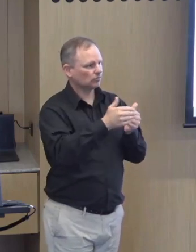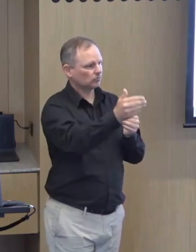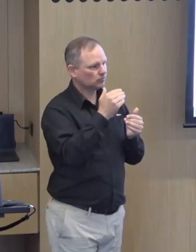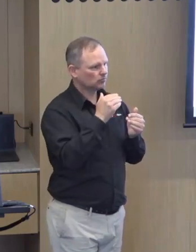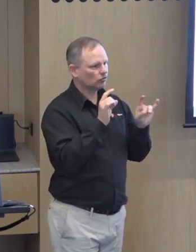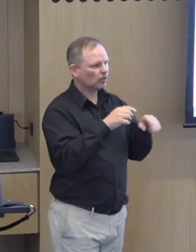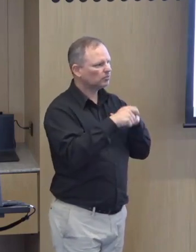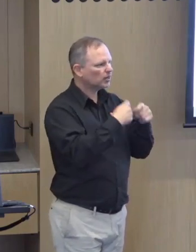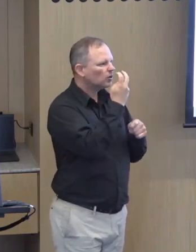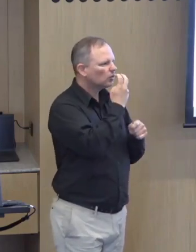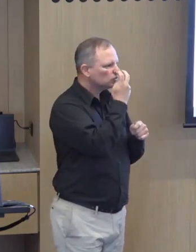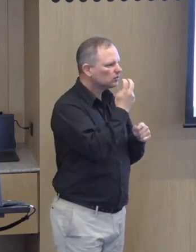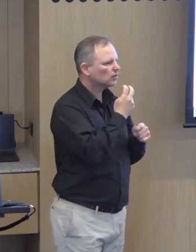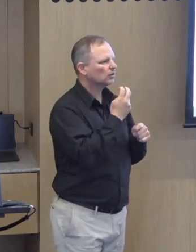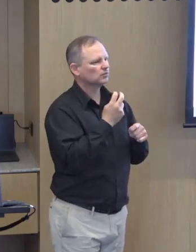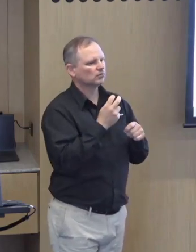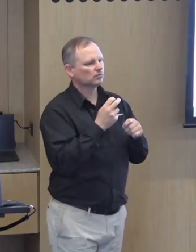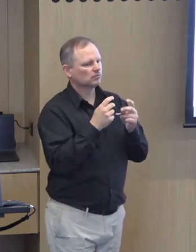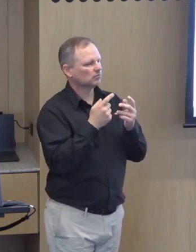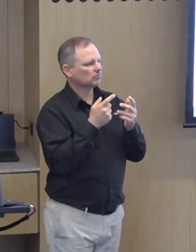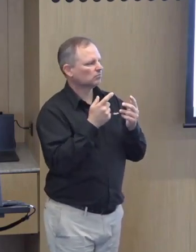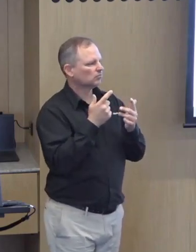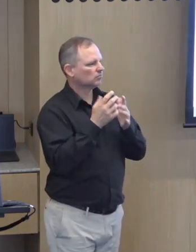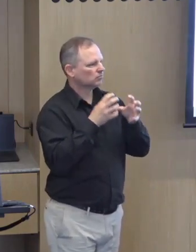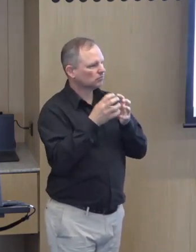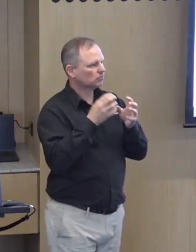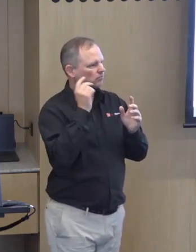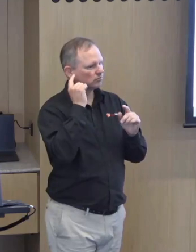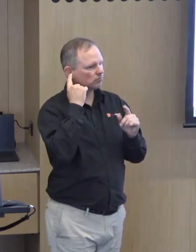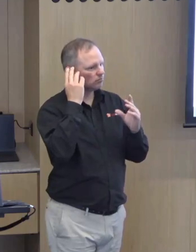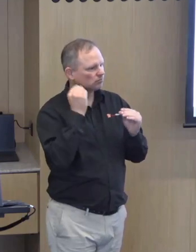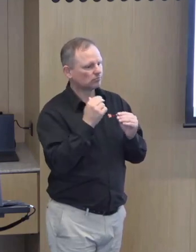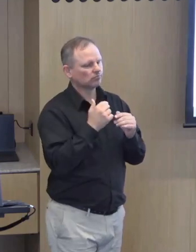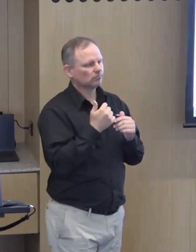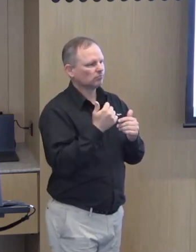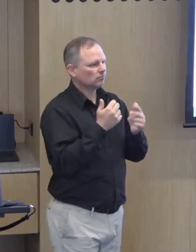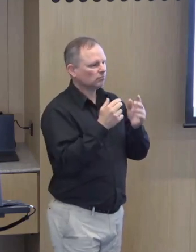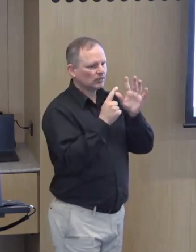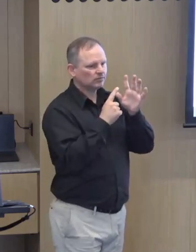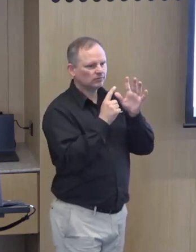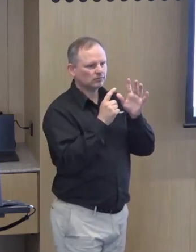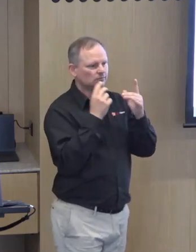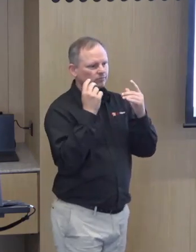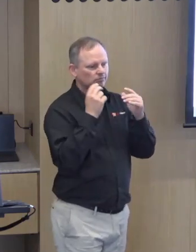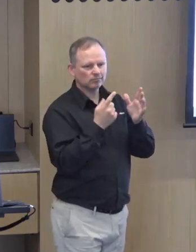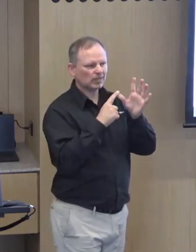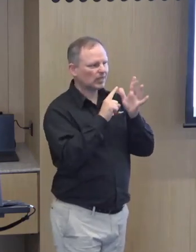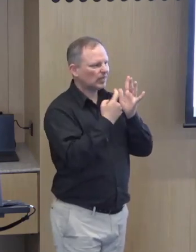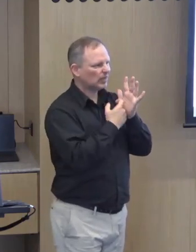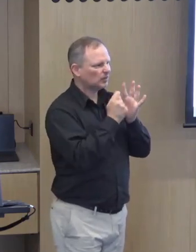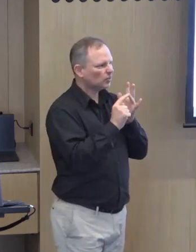it's estimated that 3.5 million Australians are living with a hearing loss. It's one in about six and we suspect that number is going to